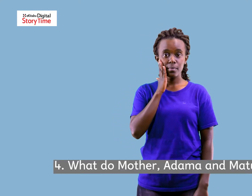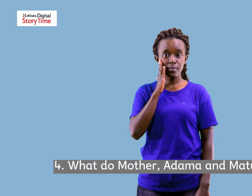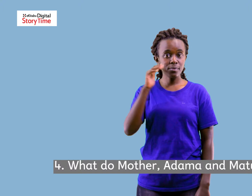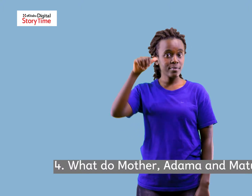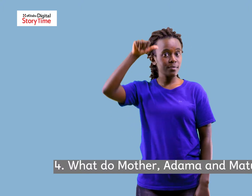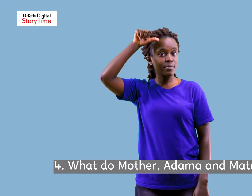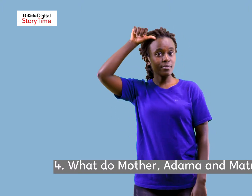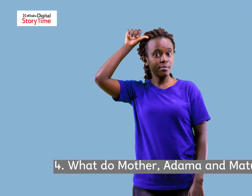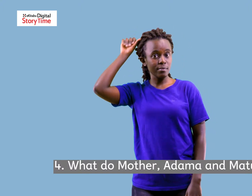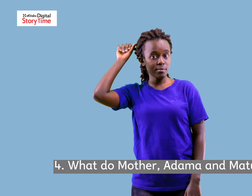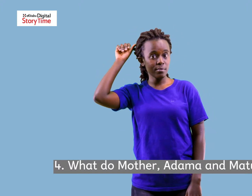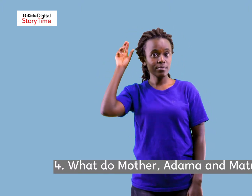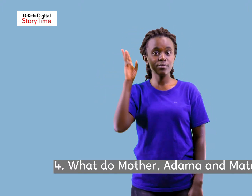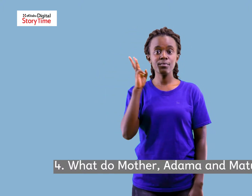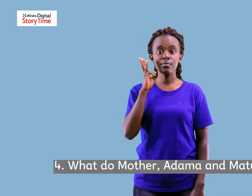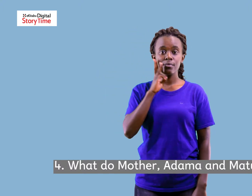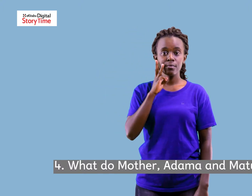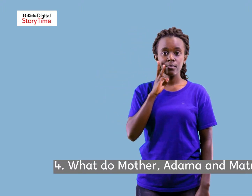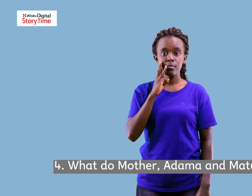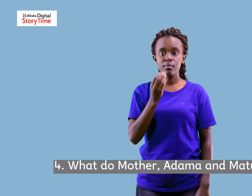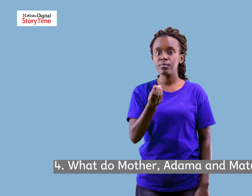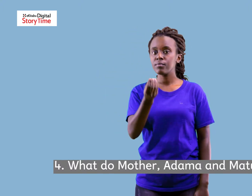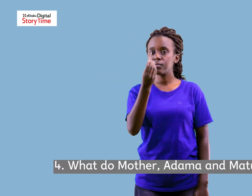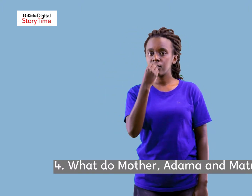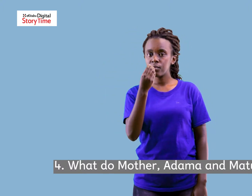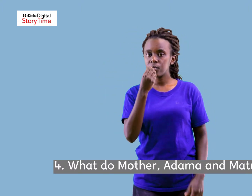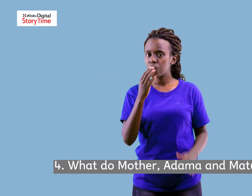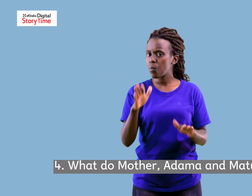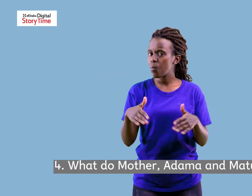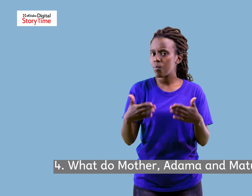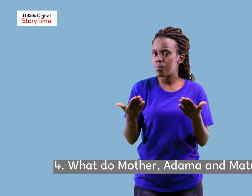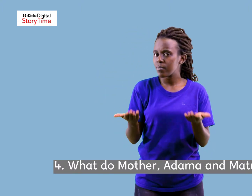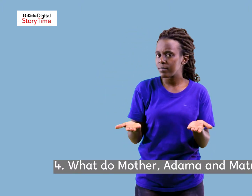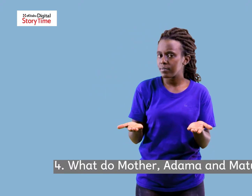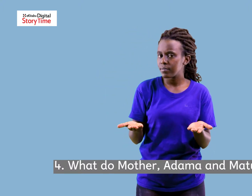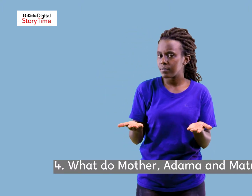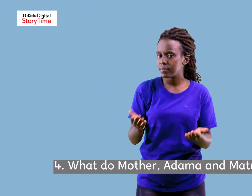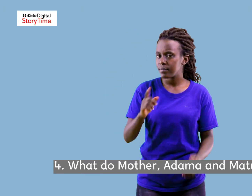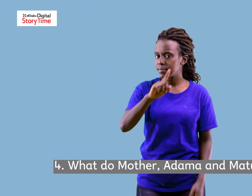Number four. What do Mother, Adama and Matu eat?